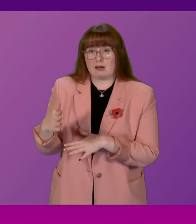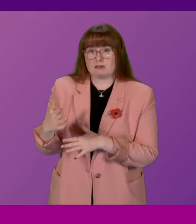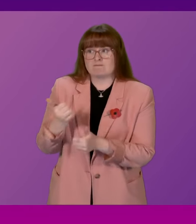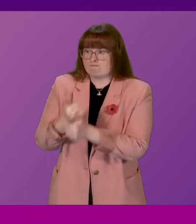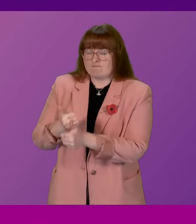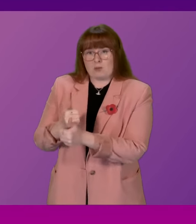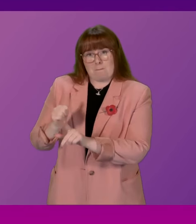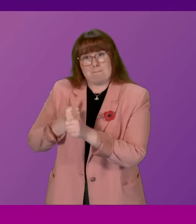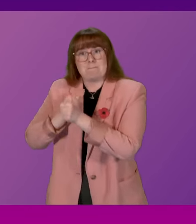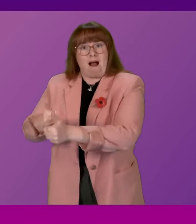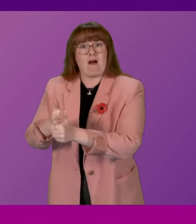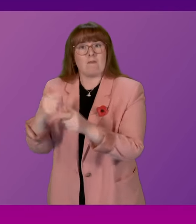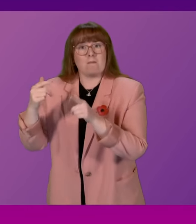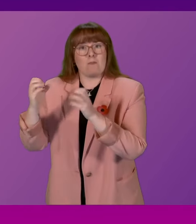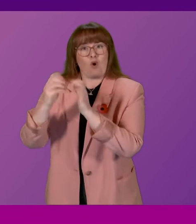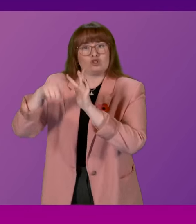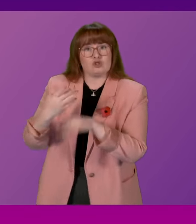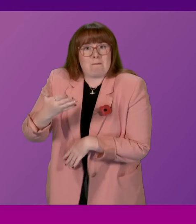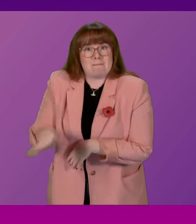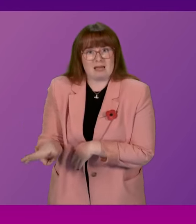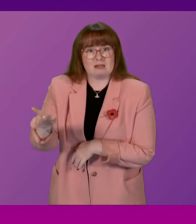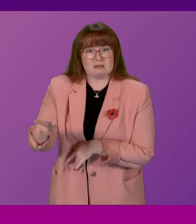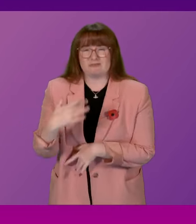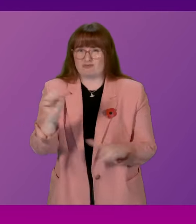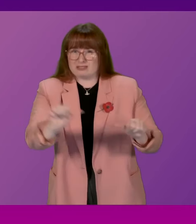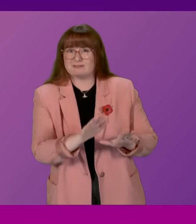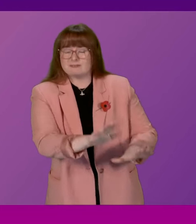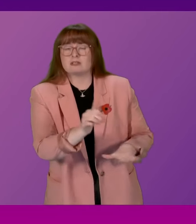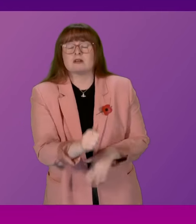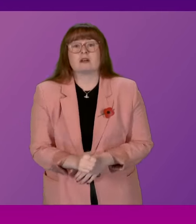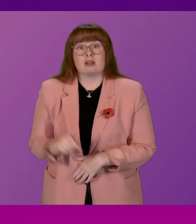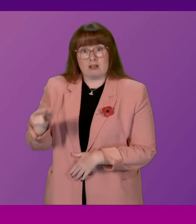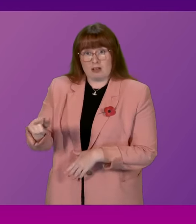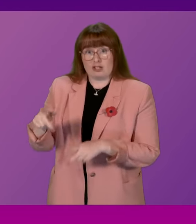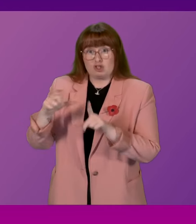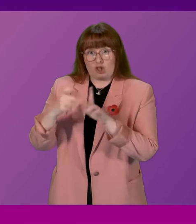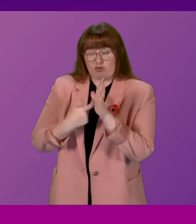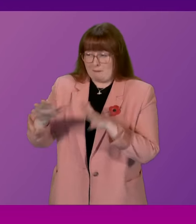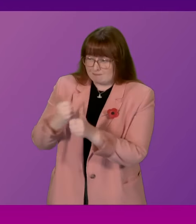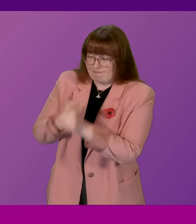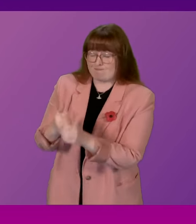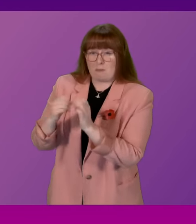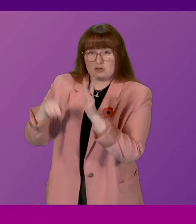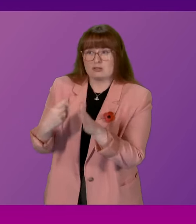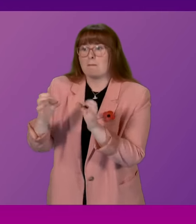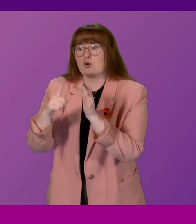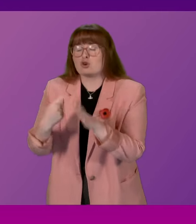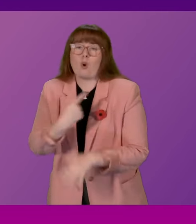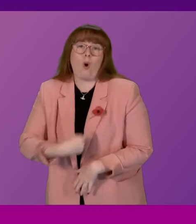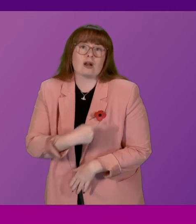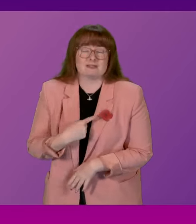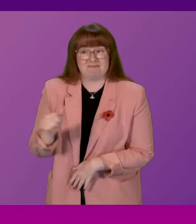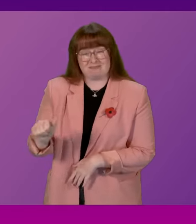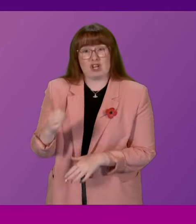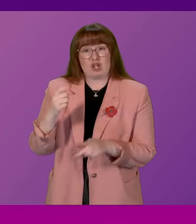defended to the hilt, a man that Douglas Ross claimed was honest, Douglas Ross should be ashamed of himself